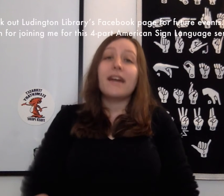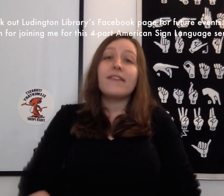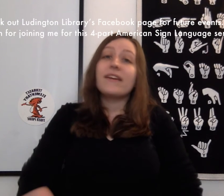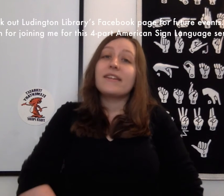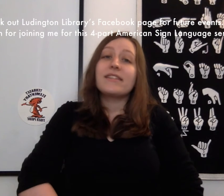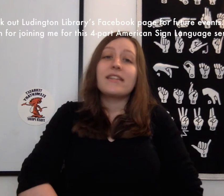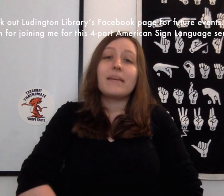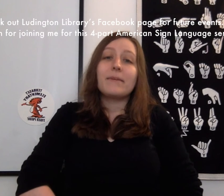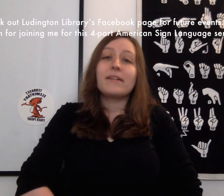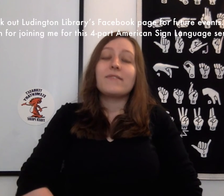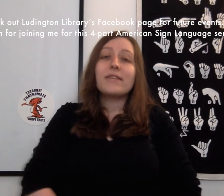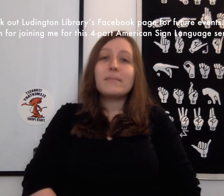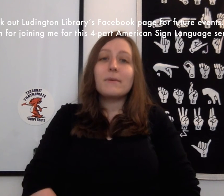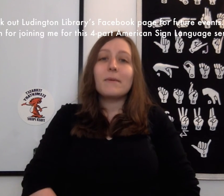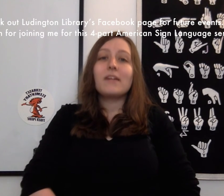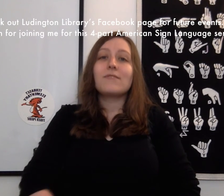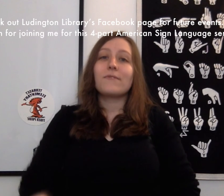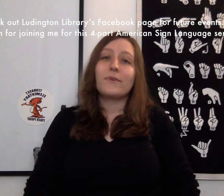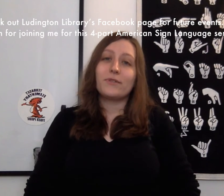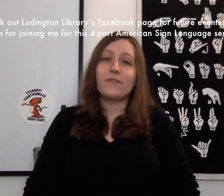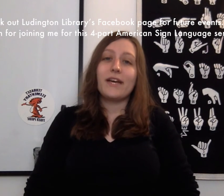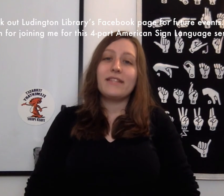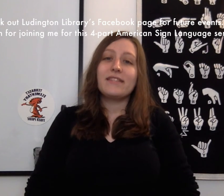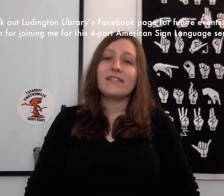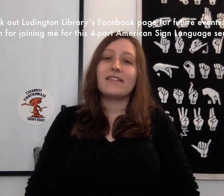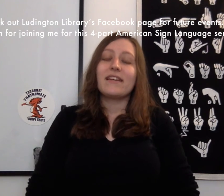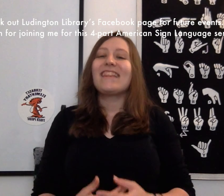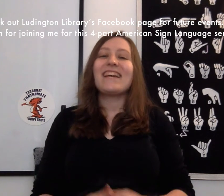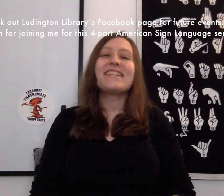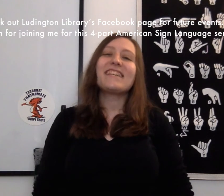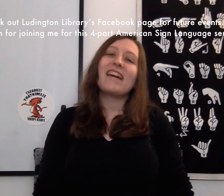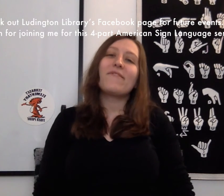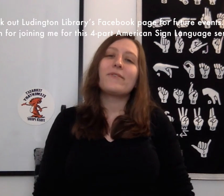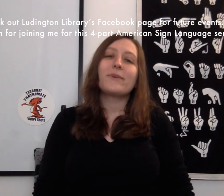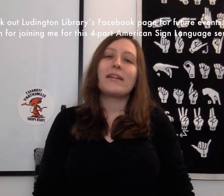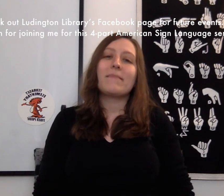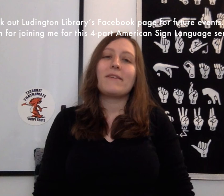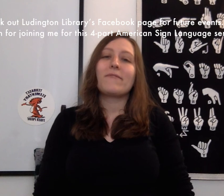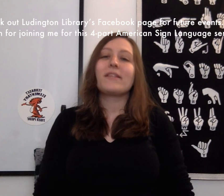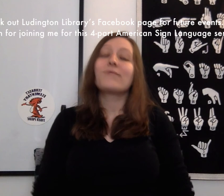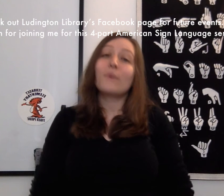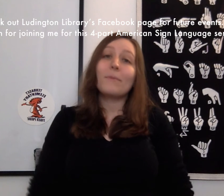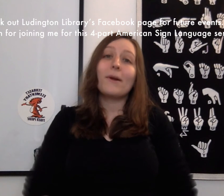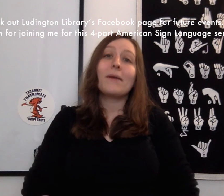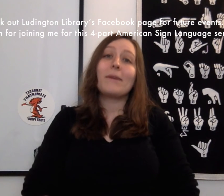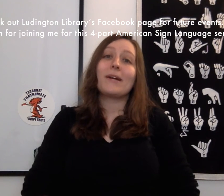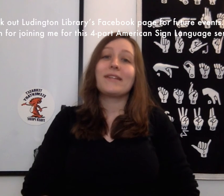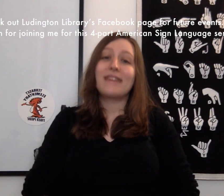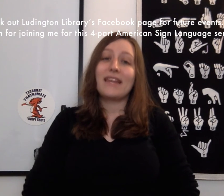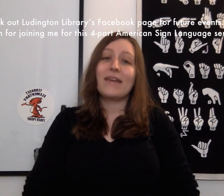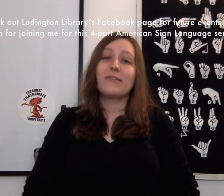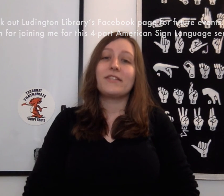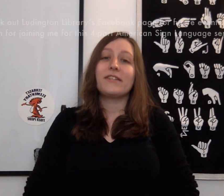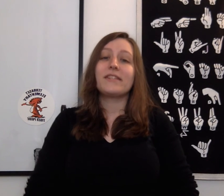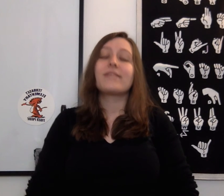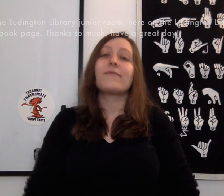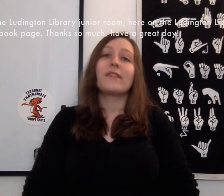out Luddington Library's Facebook page for future events. Thanks again for joining me for this four-part American Sign Language series for the